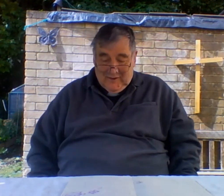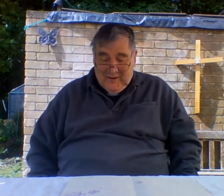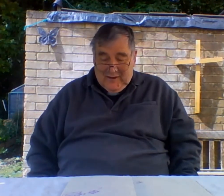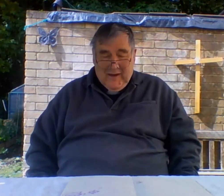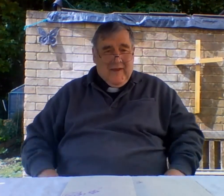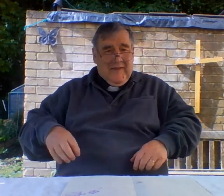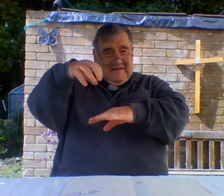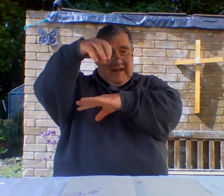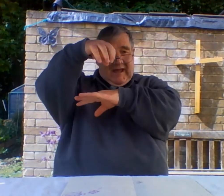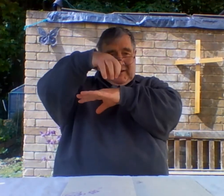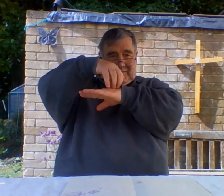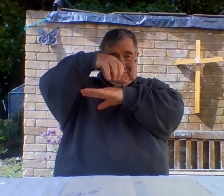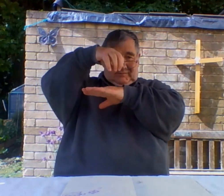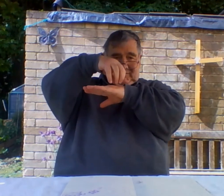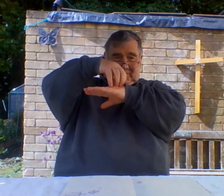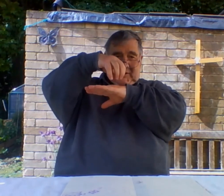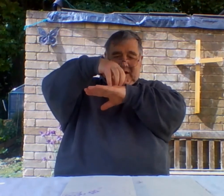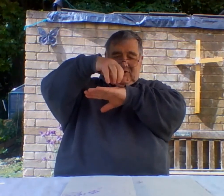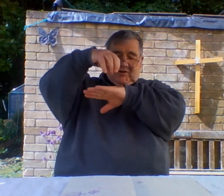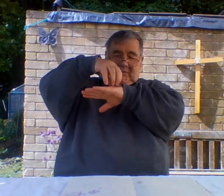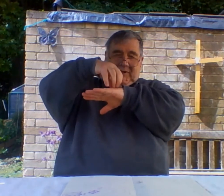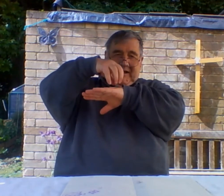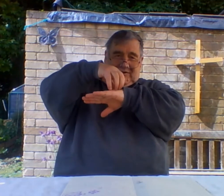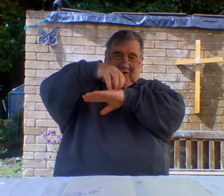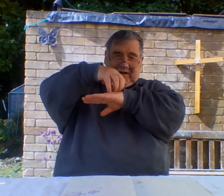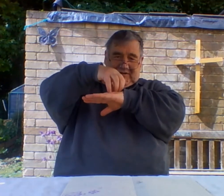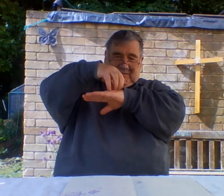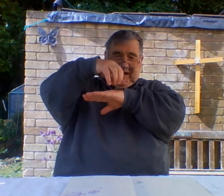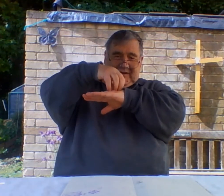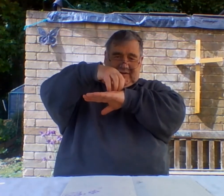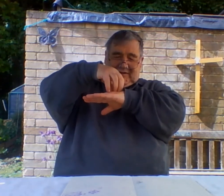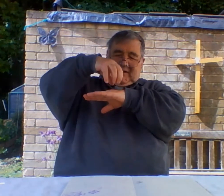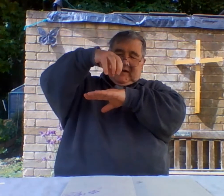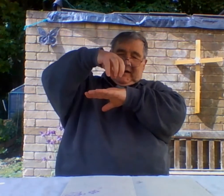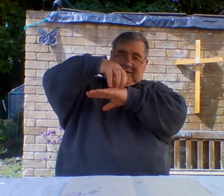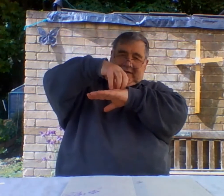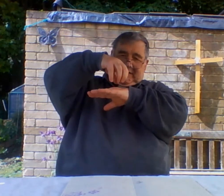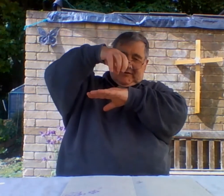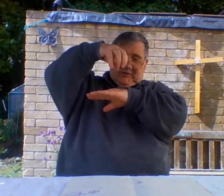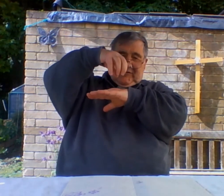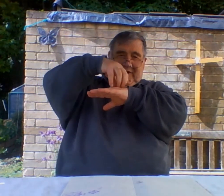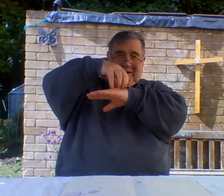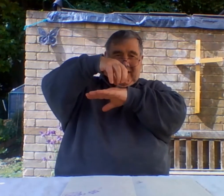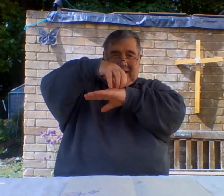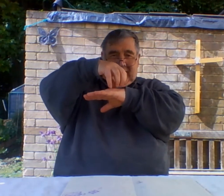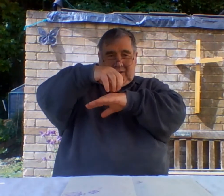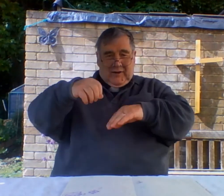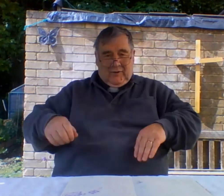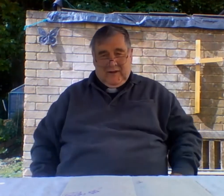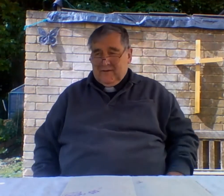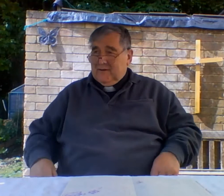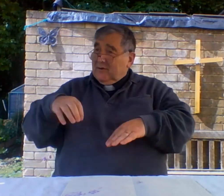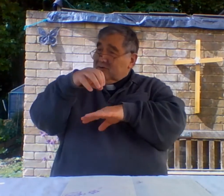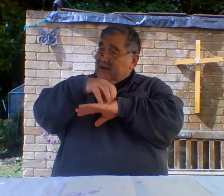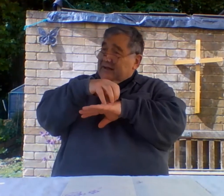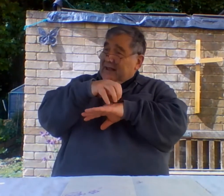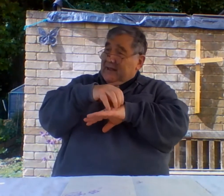and then there's a cake imagine your plate your hands a plate and a little sort of fairy cake going on it like a cake